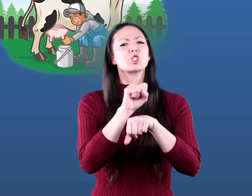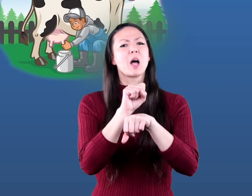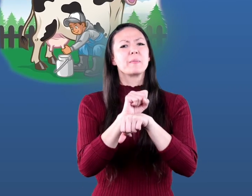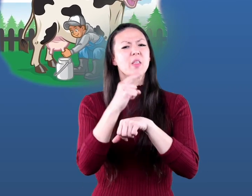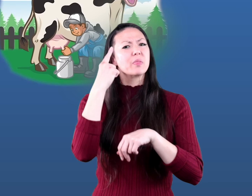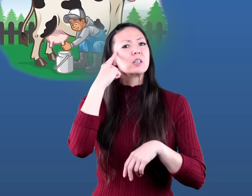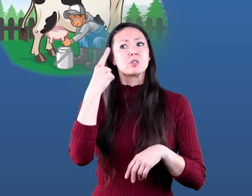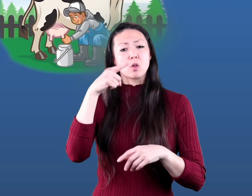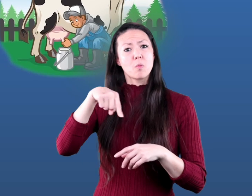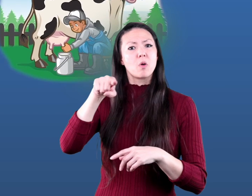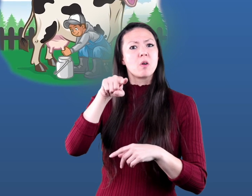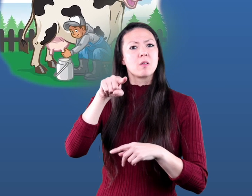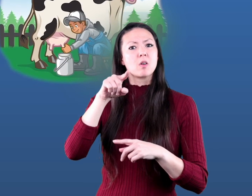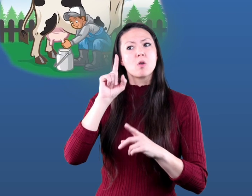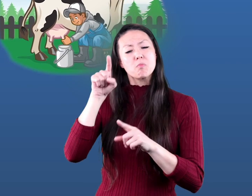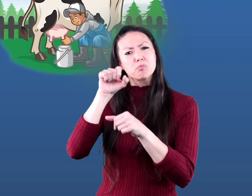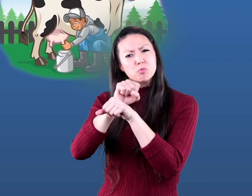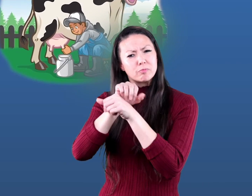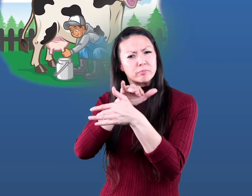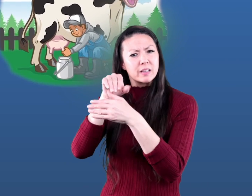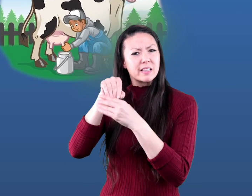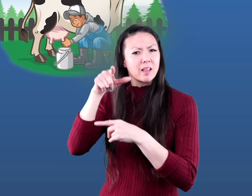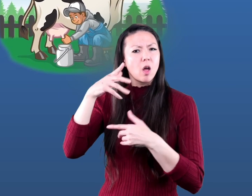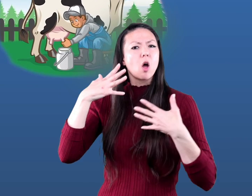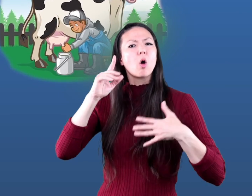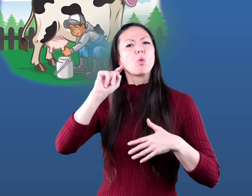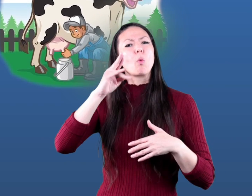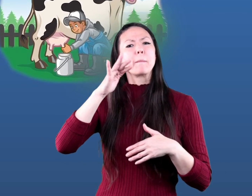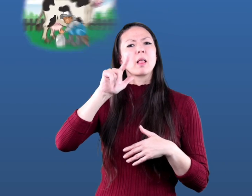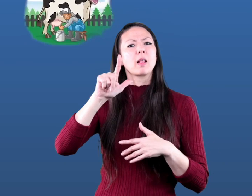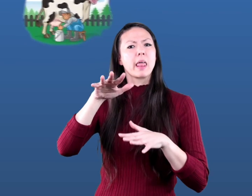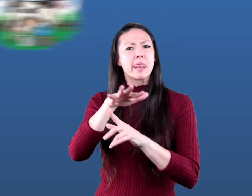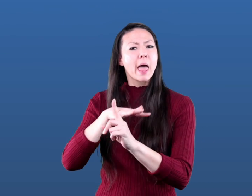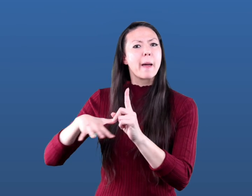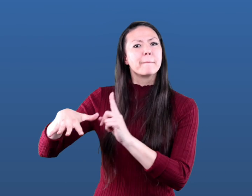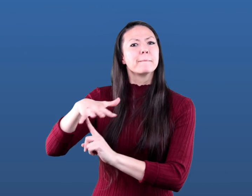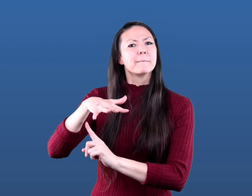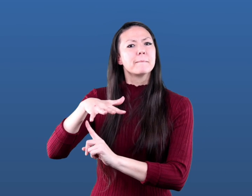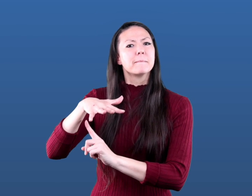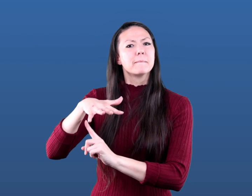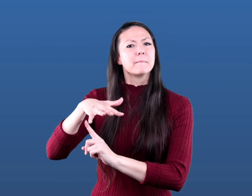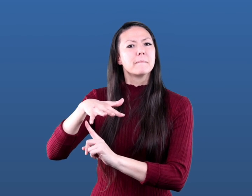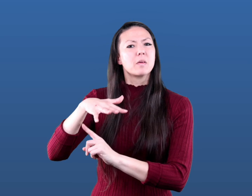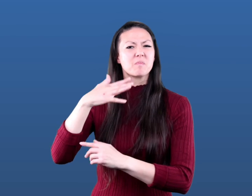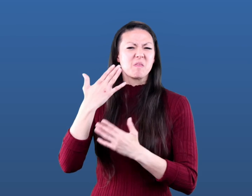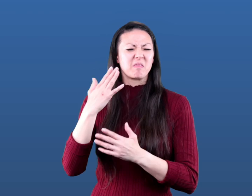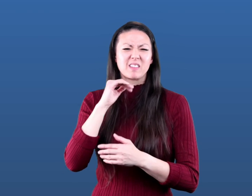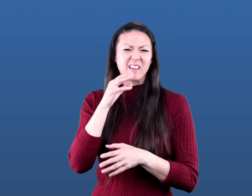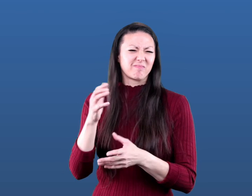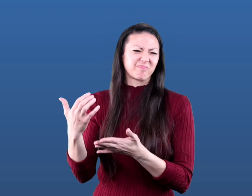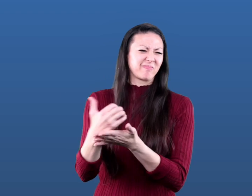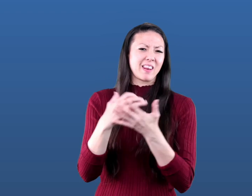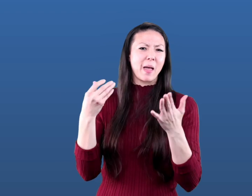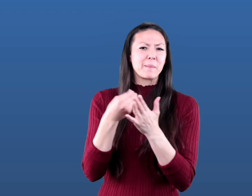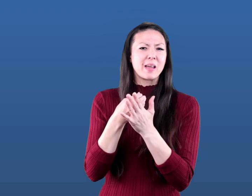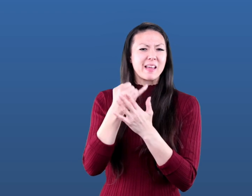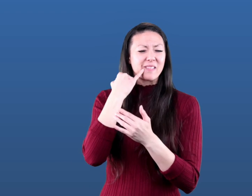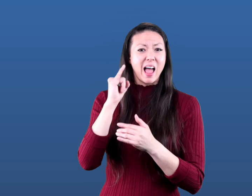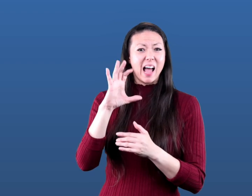could someone have in a tropical climate you probably wouldn't make much money teaching people how to ice